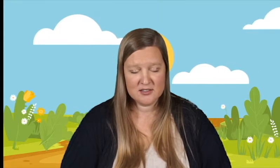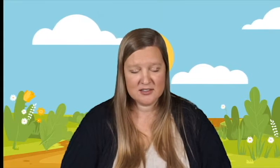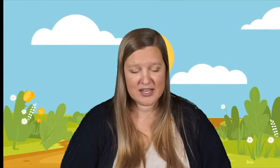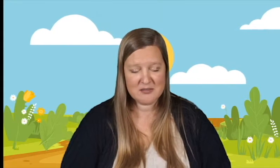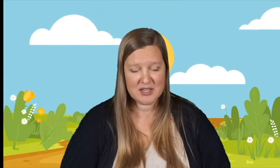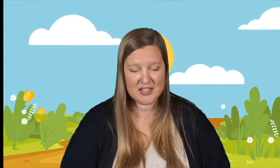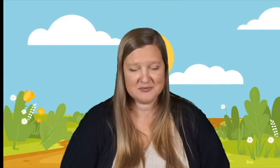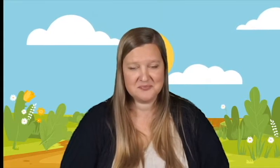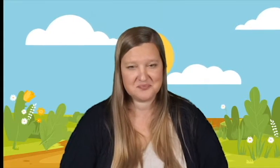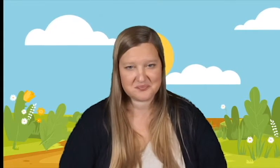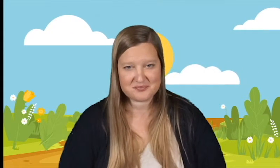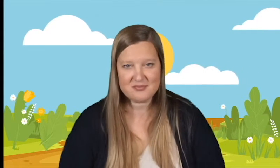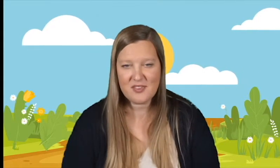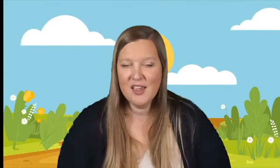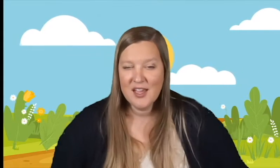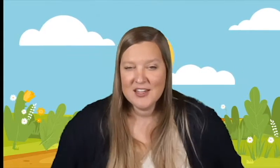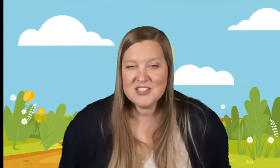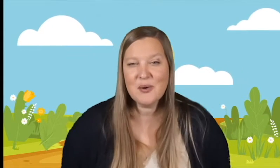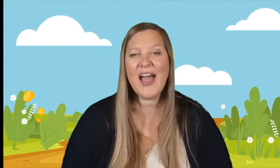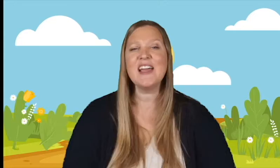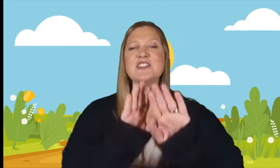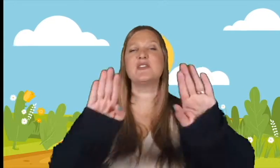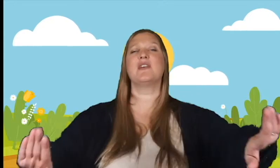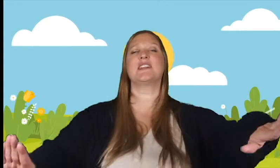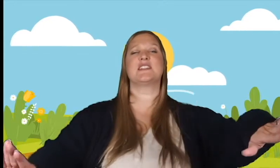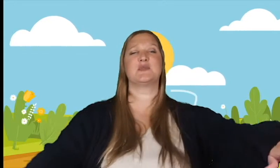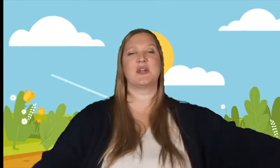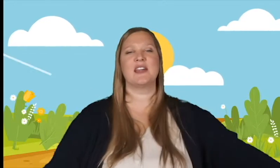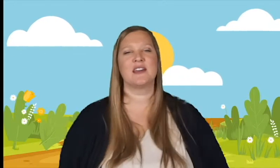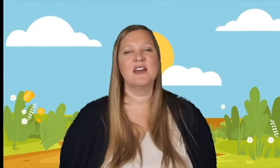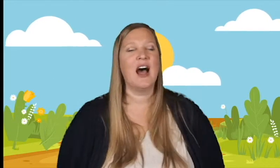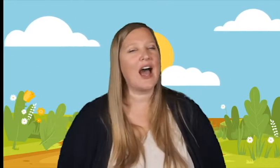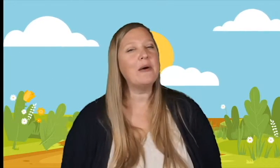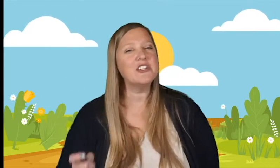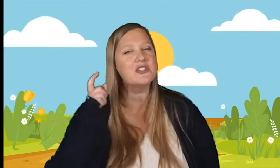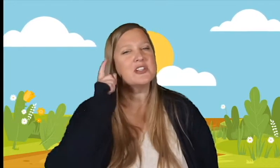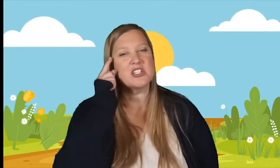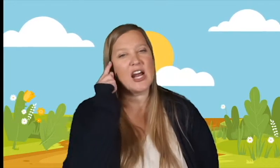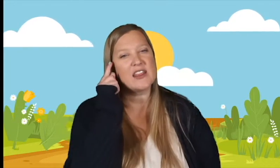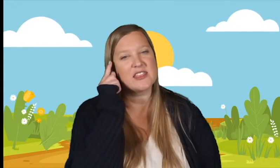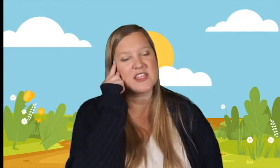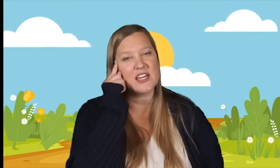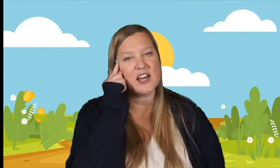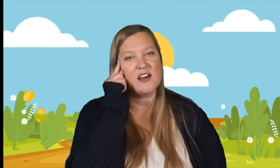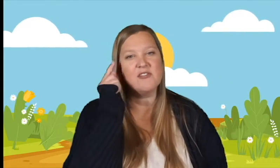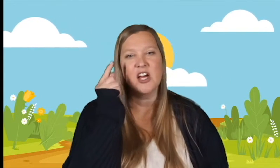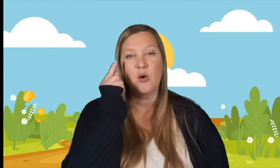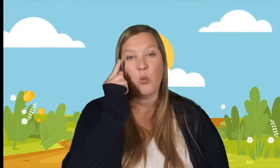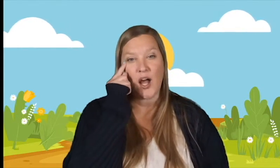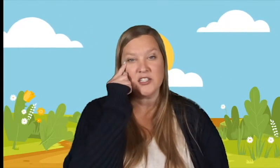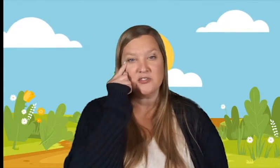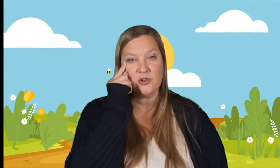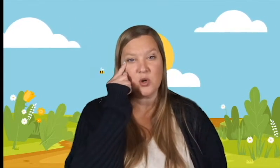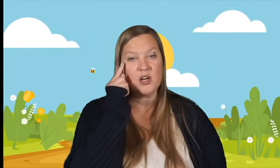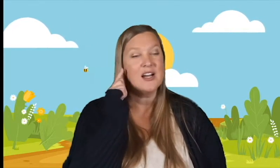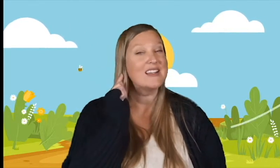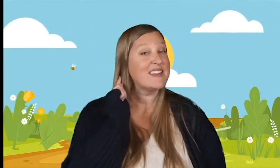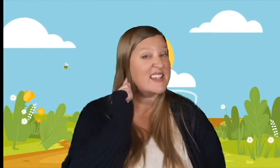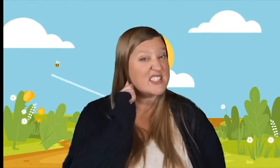Amen. So as you go out this week, I want you to try to think of, watch for, listen